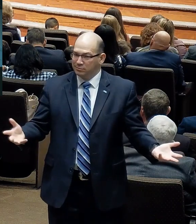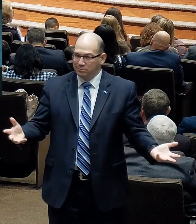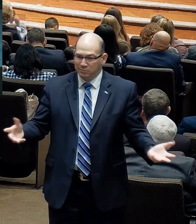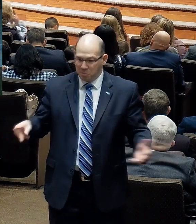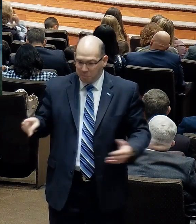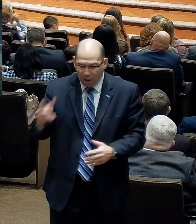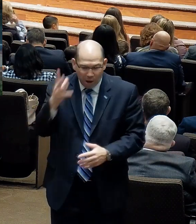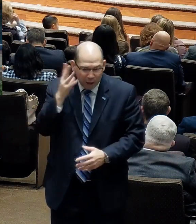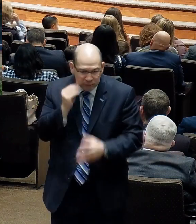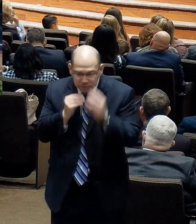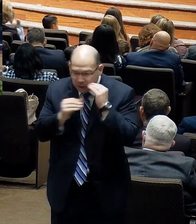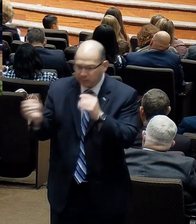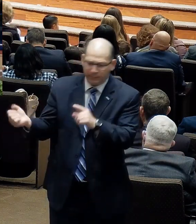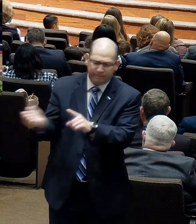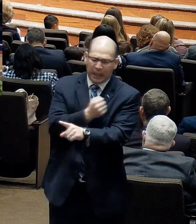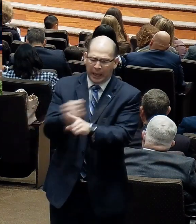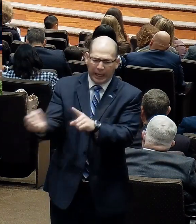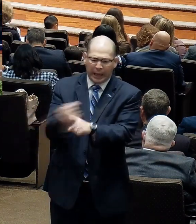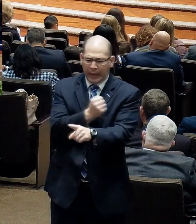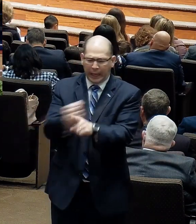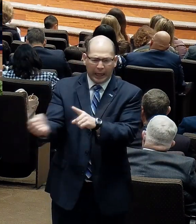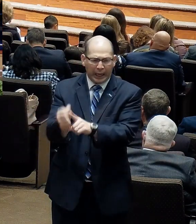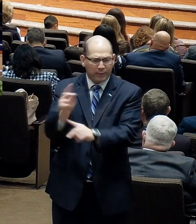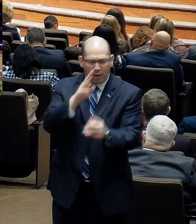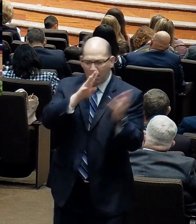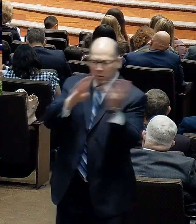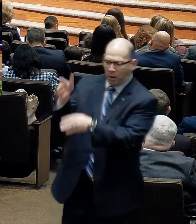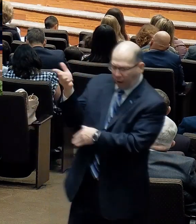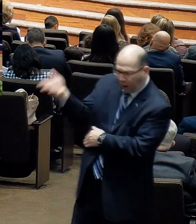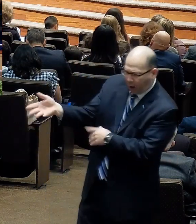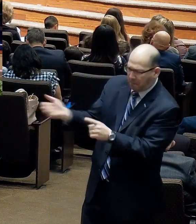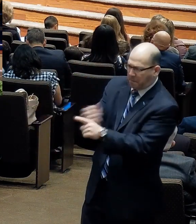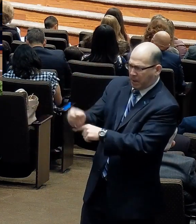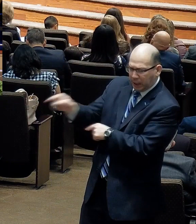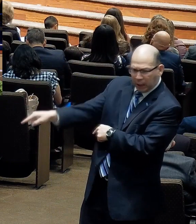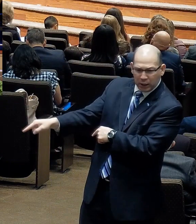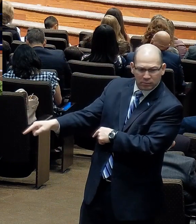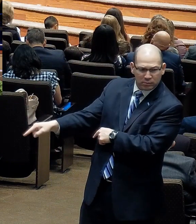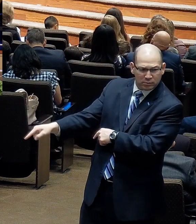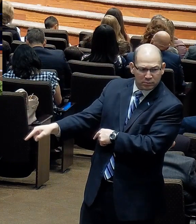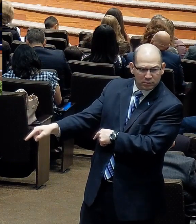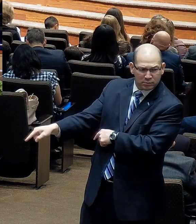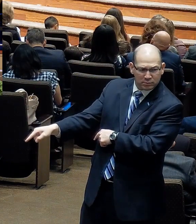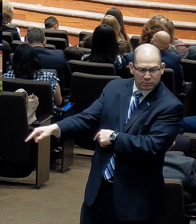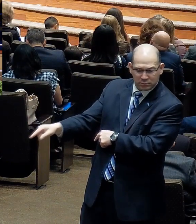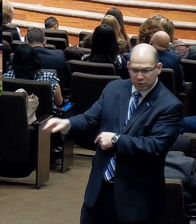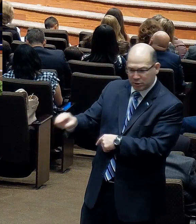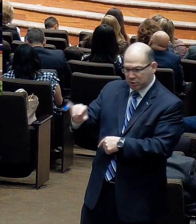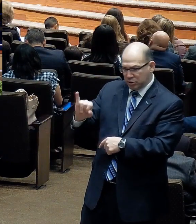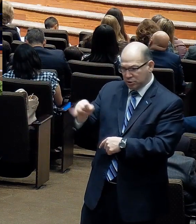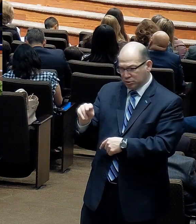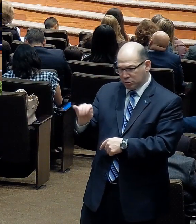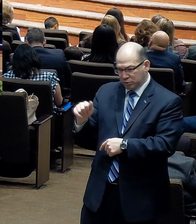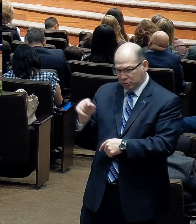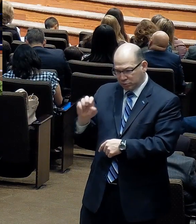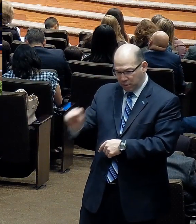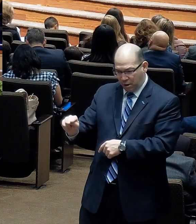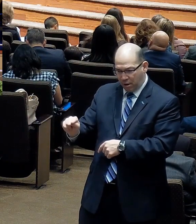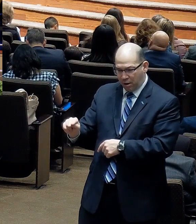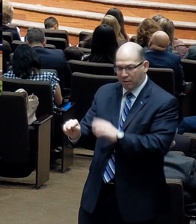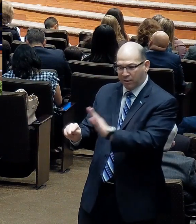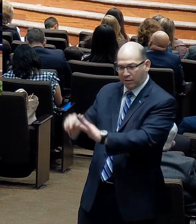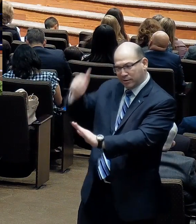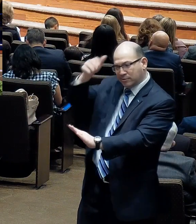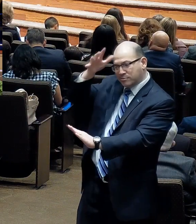shipwrecked, forsaken by those that he had given his life to. He had led to Christ. Jonathan, his dad, went crazy and tried to kill his best friend.